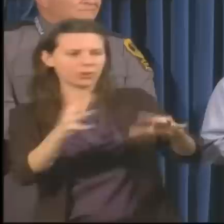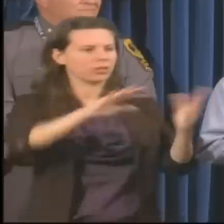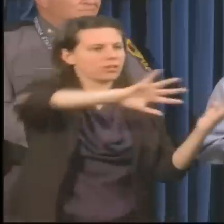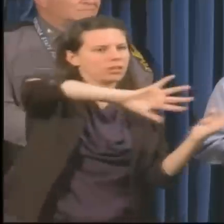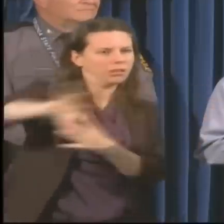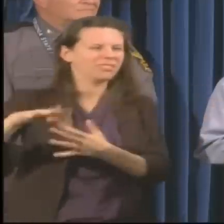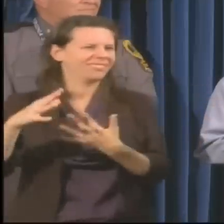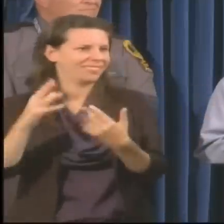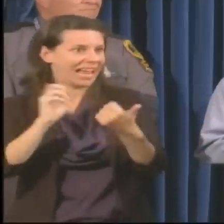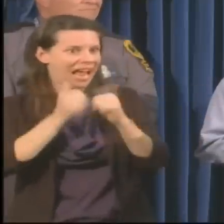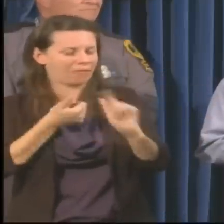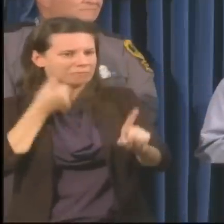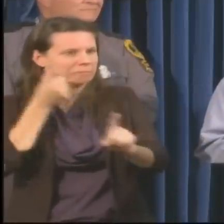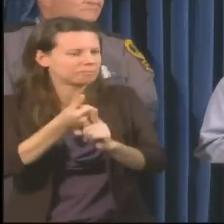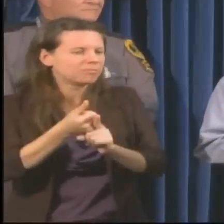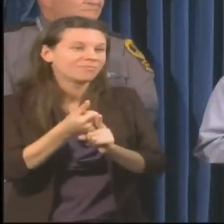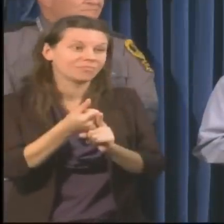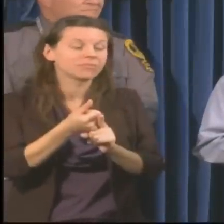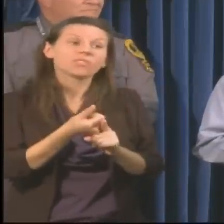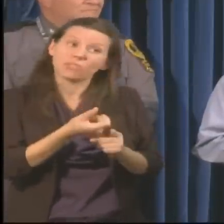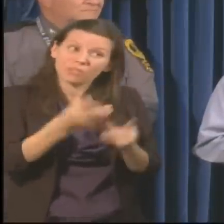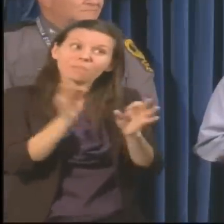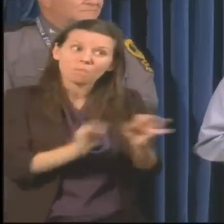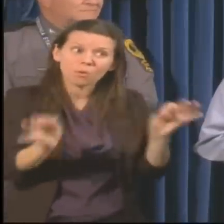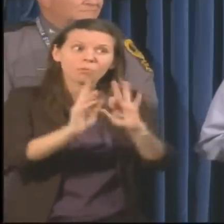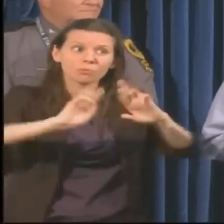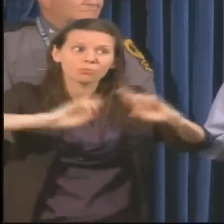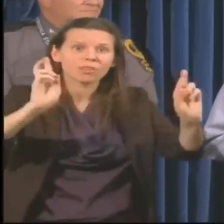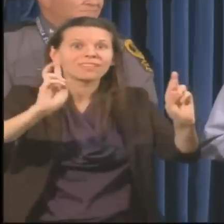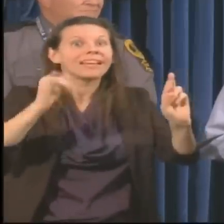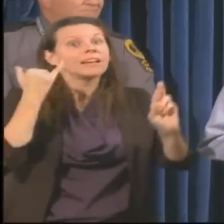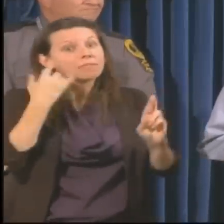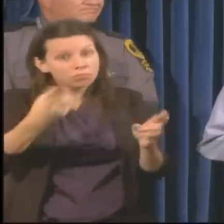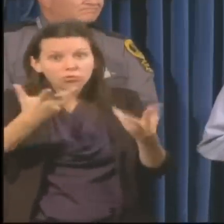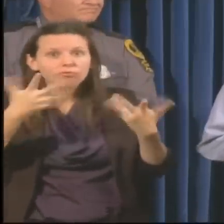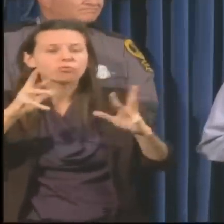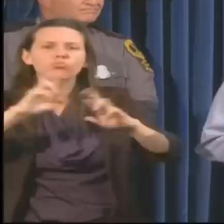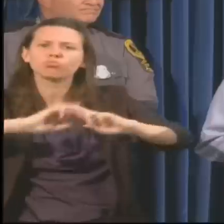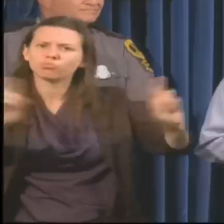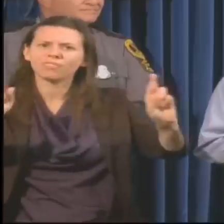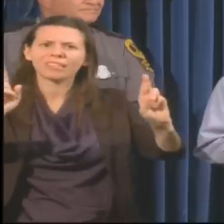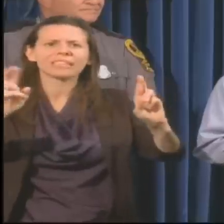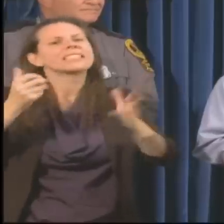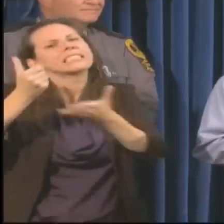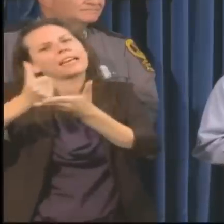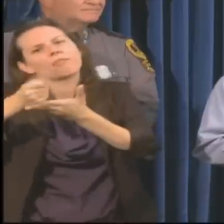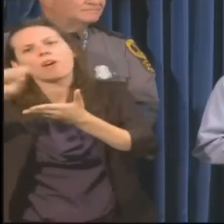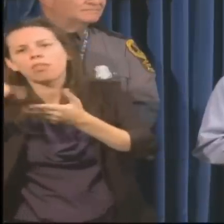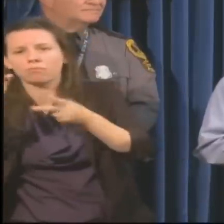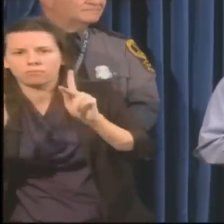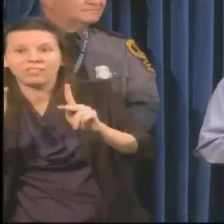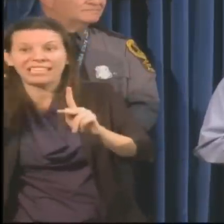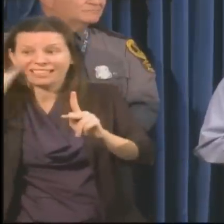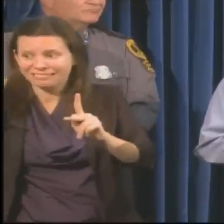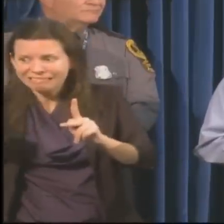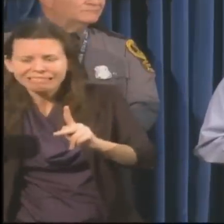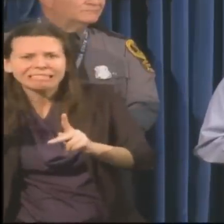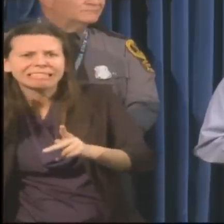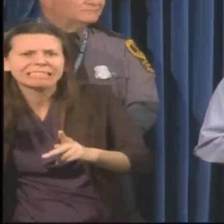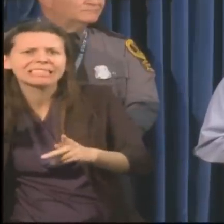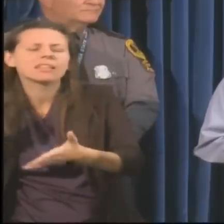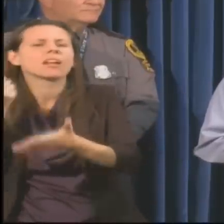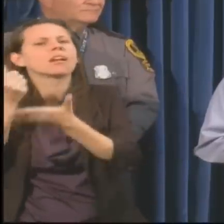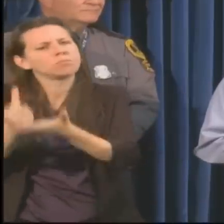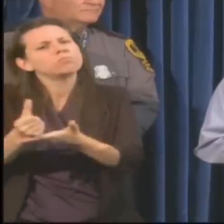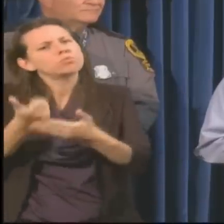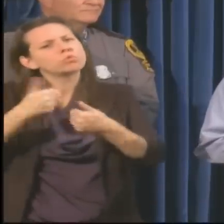if you're well prepared, try to take care of your neighbors too. If you see someone who needs some help, do the best you can